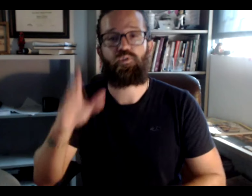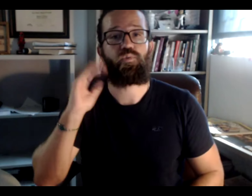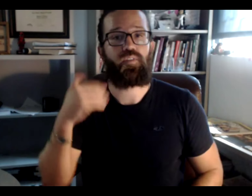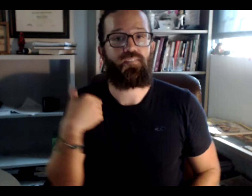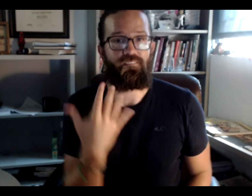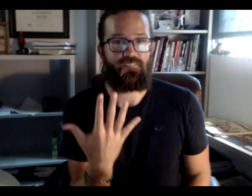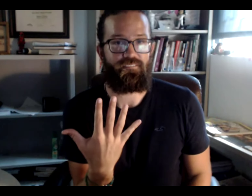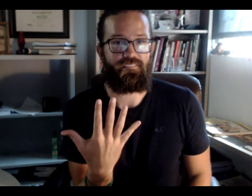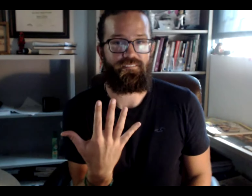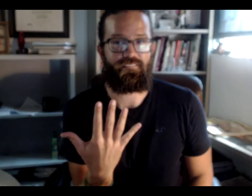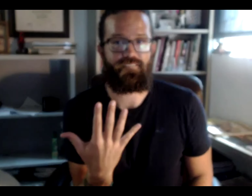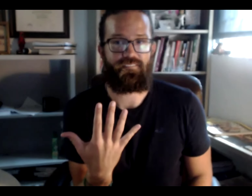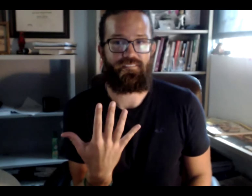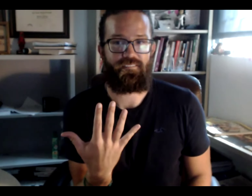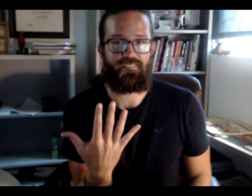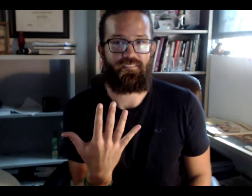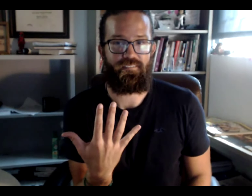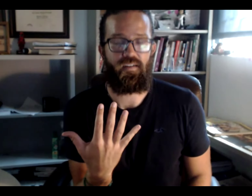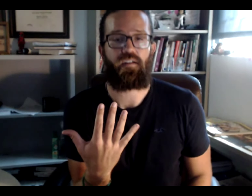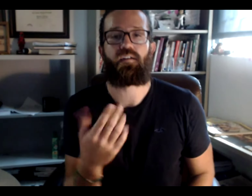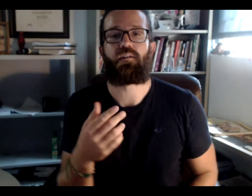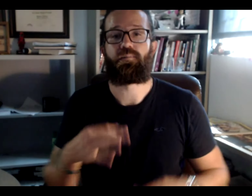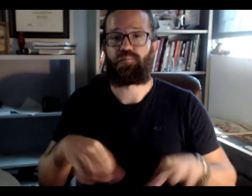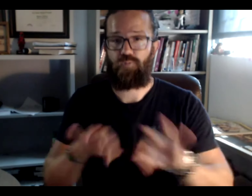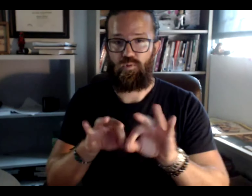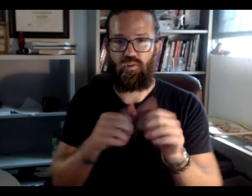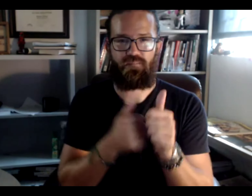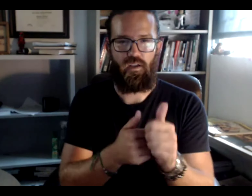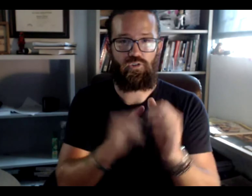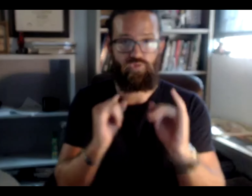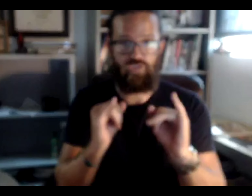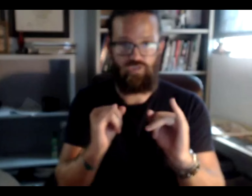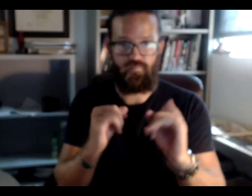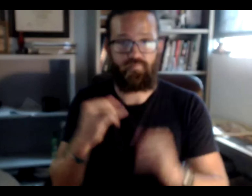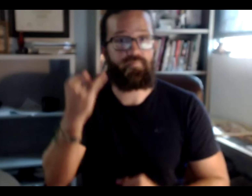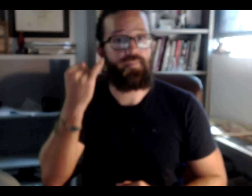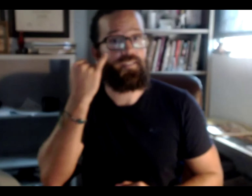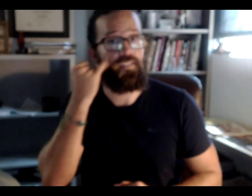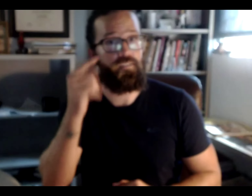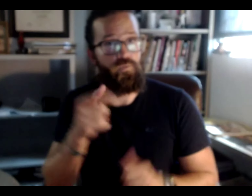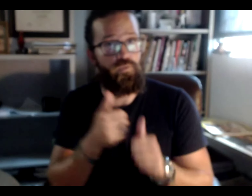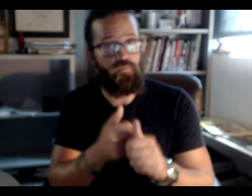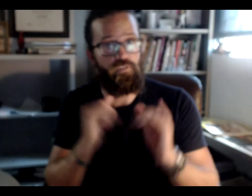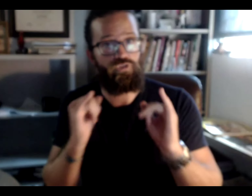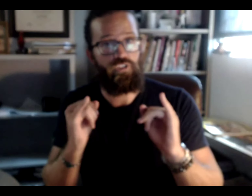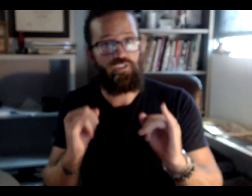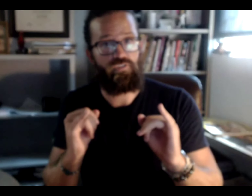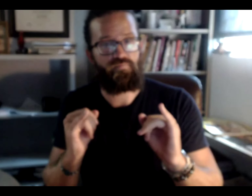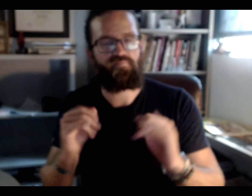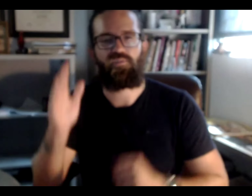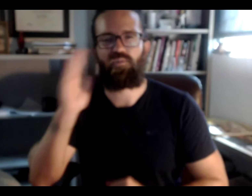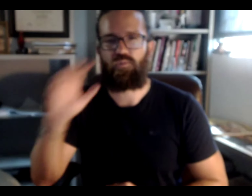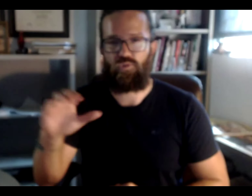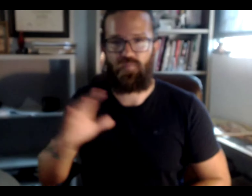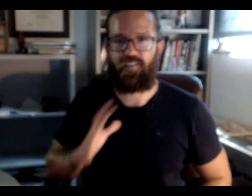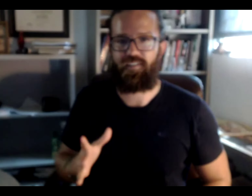like your midterm and finals. And you're going to have five of them, actually. So it's important that you follow the instructions you'll given.